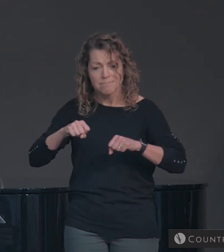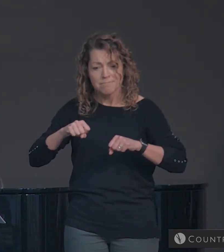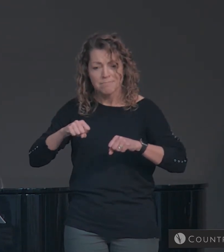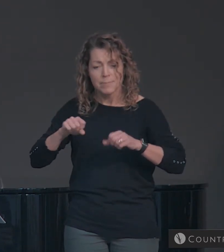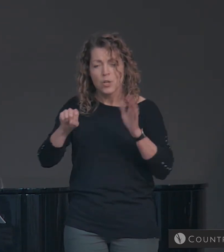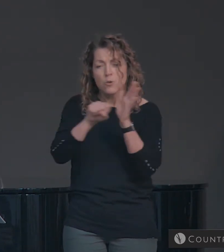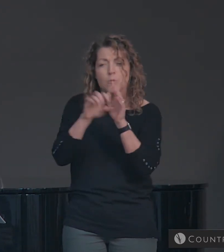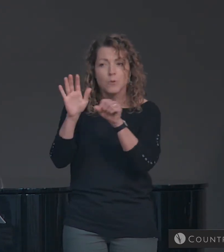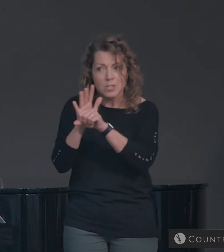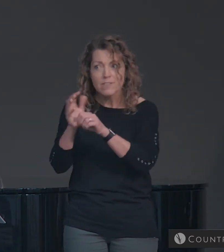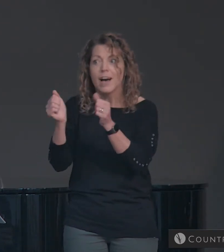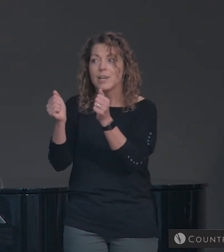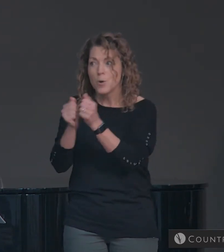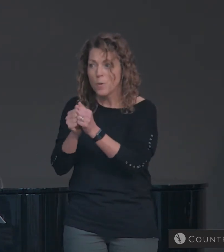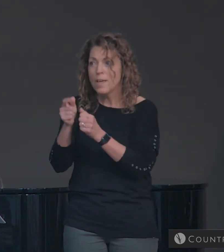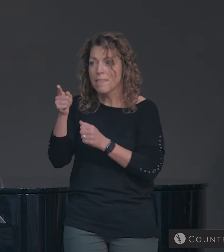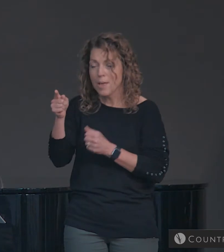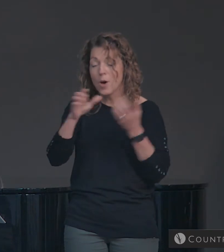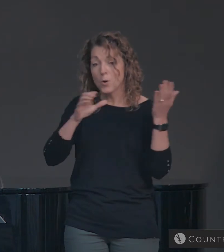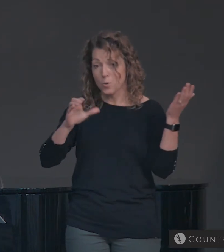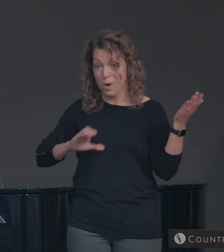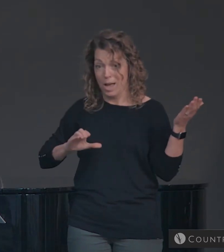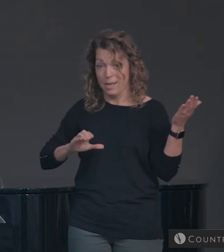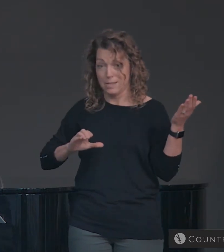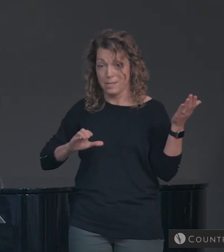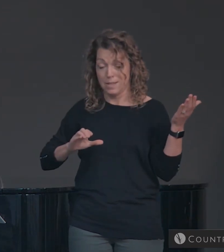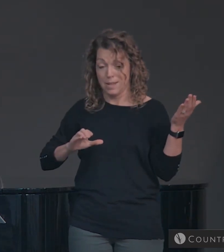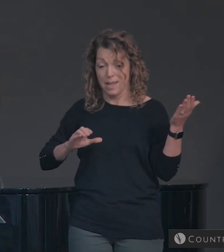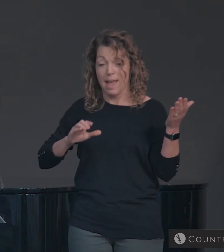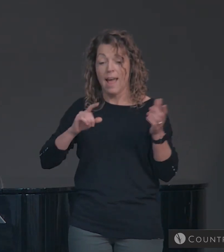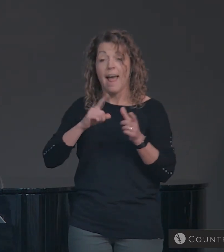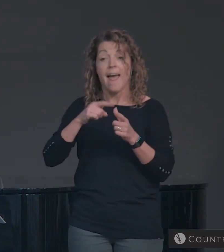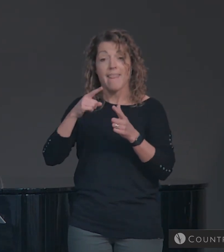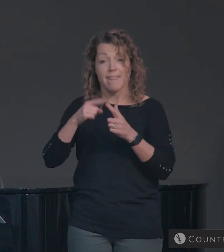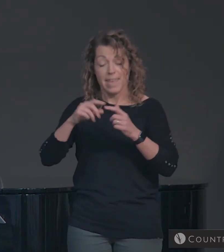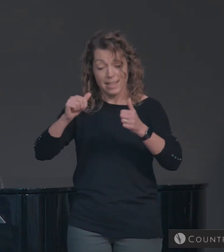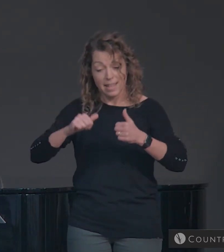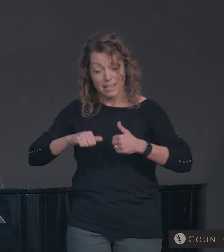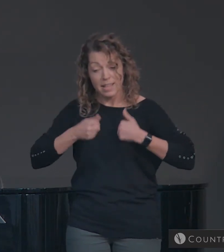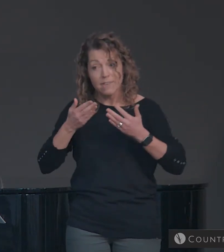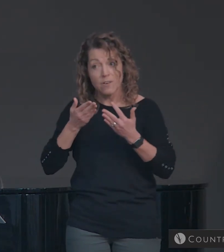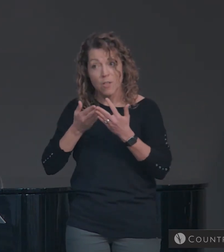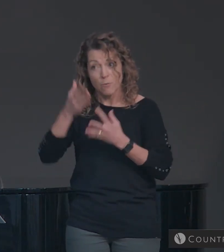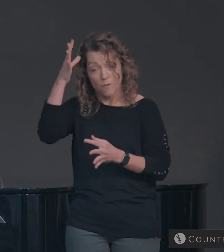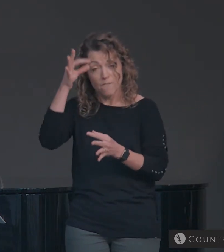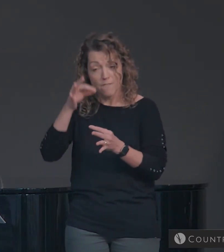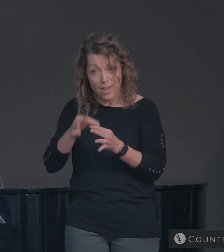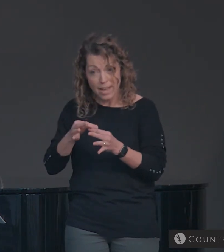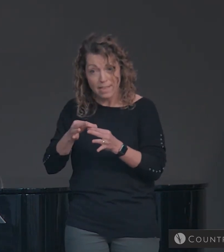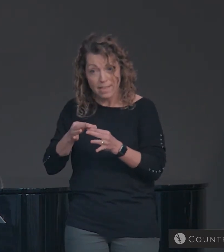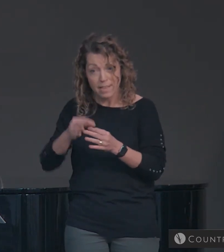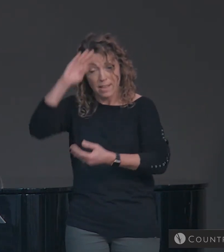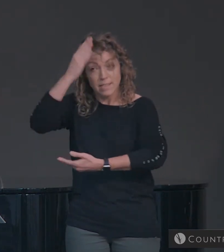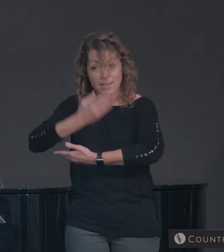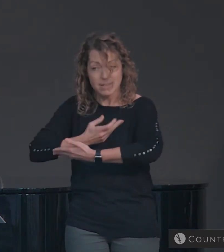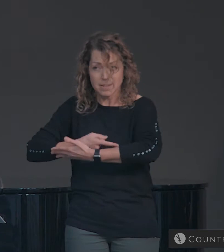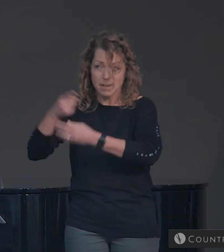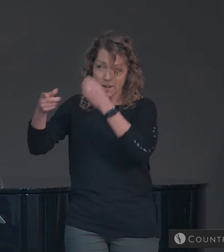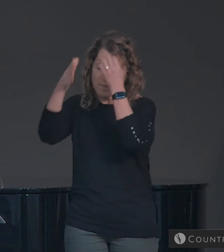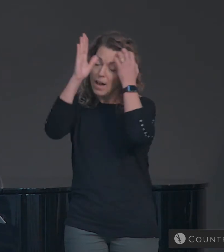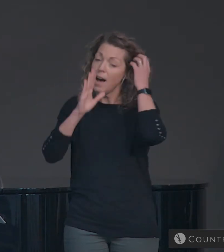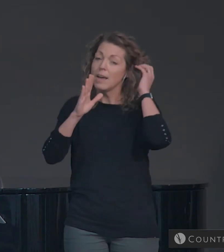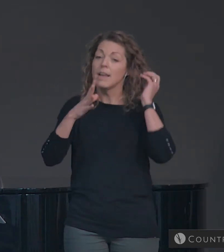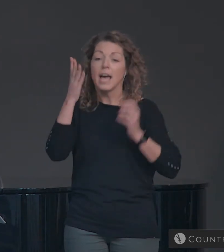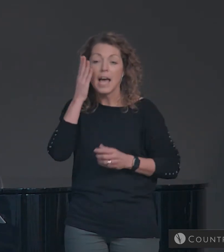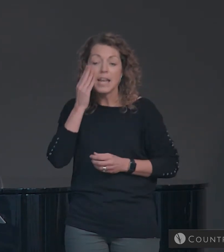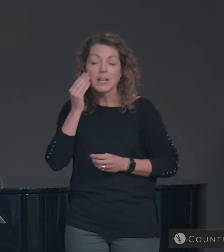so that we can live by faith in the Son of God and experience growth